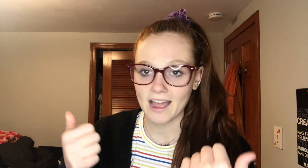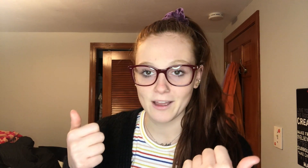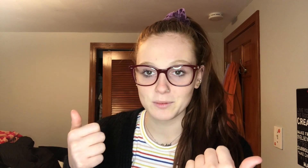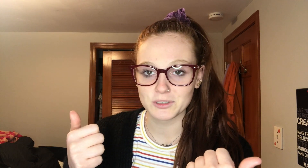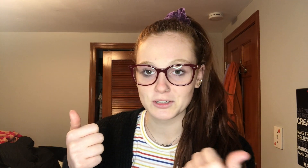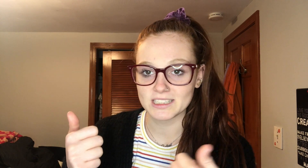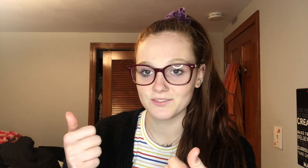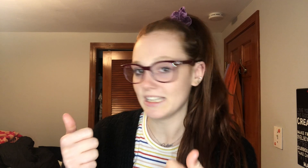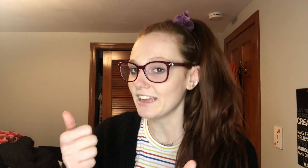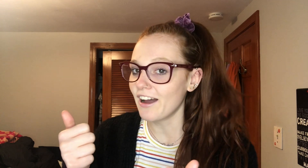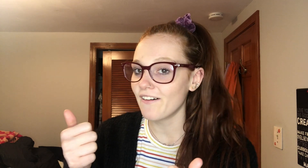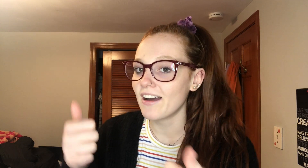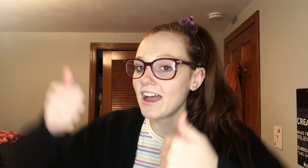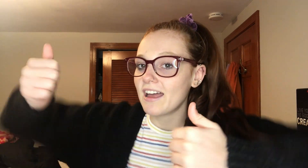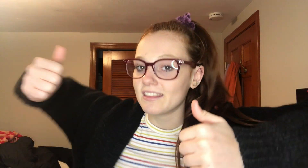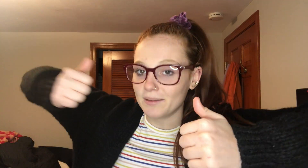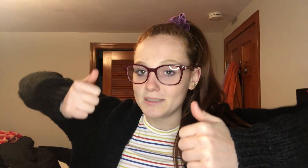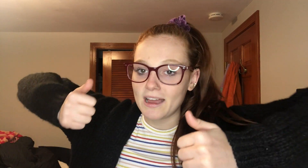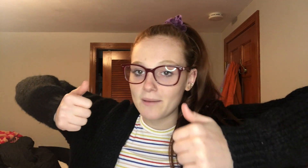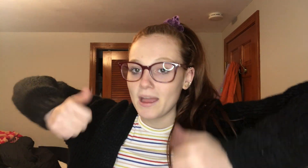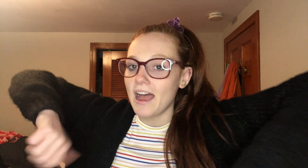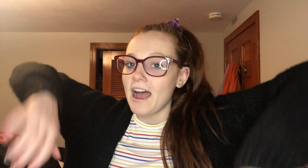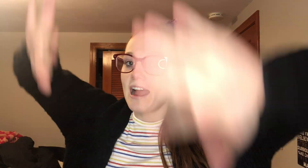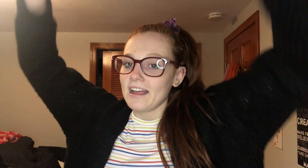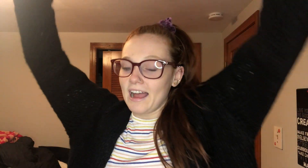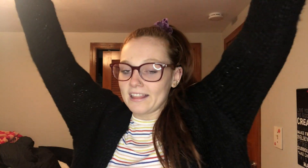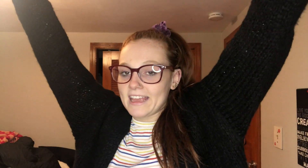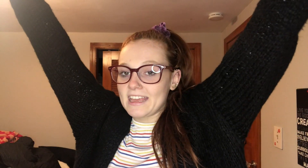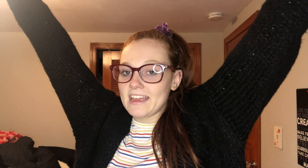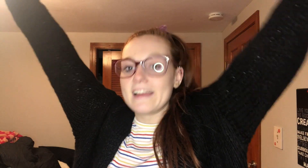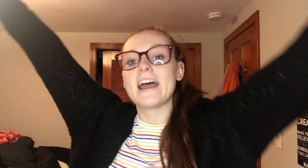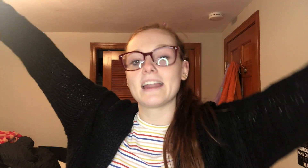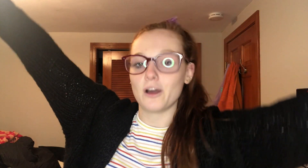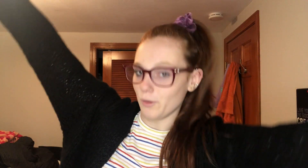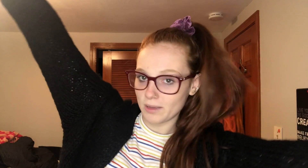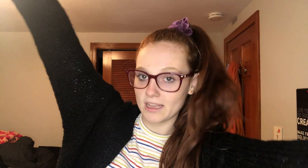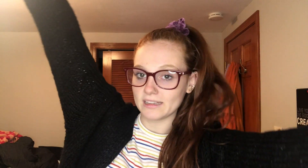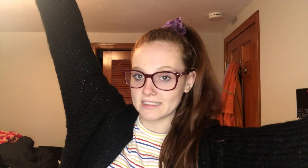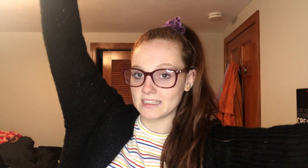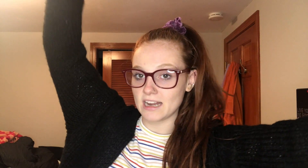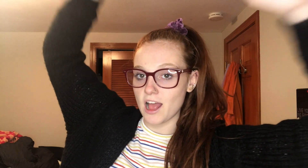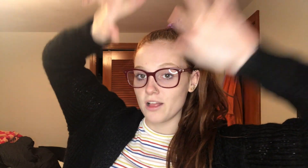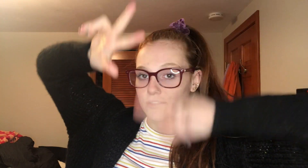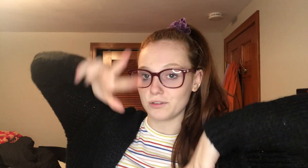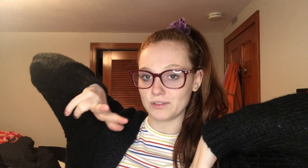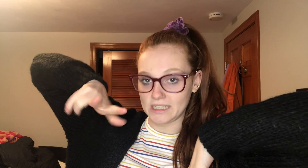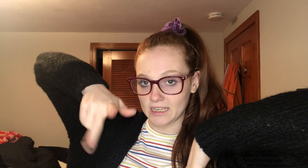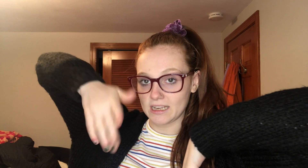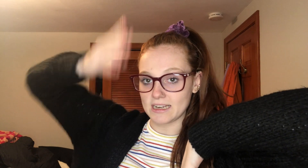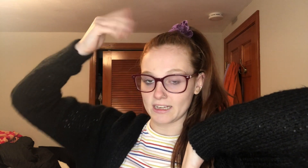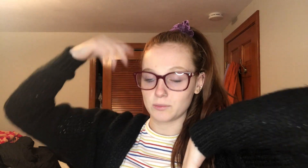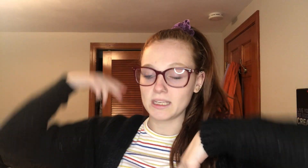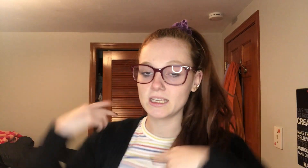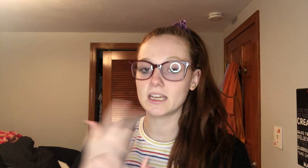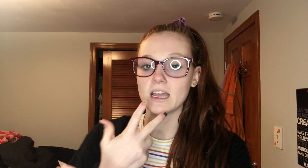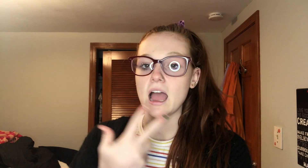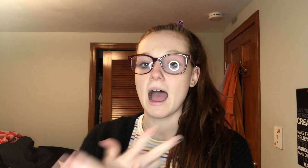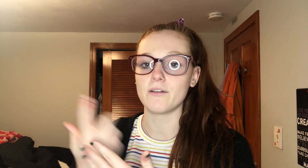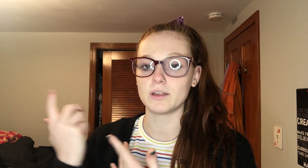I hope you enjoyed this video thumbs up I like it and I hope lesson three next week I really